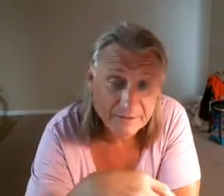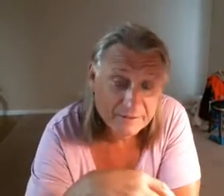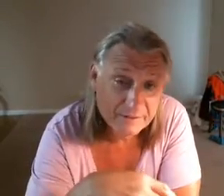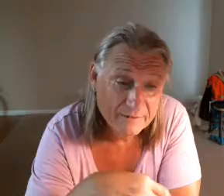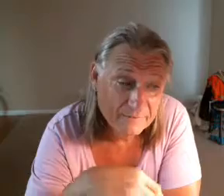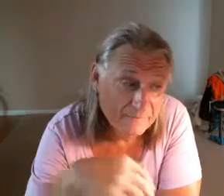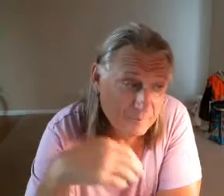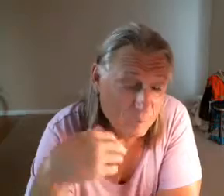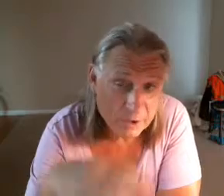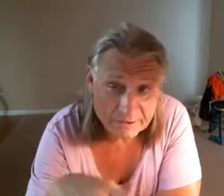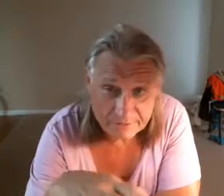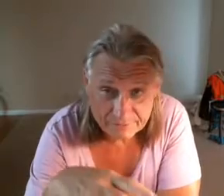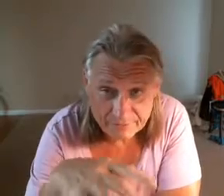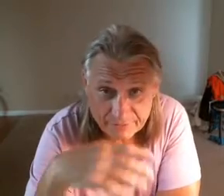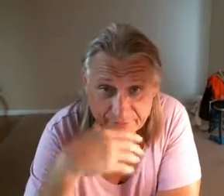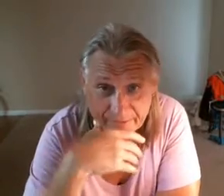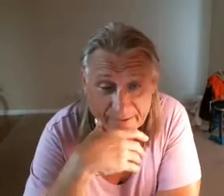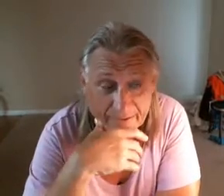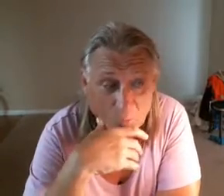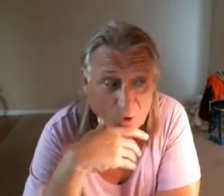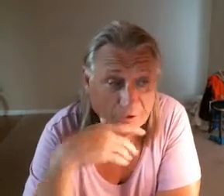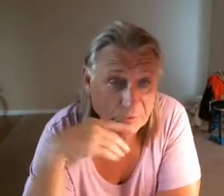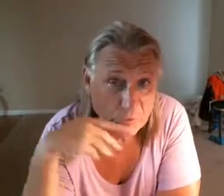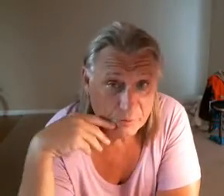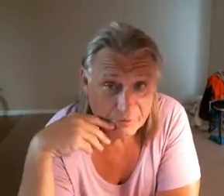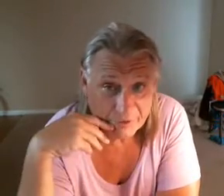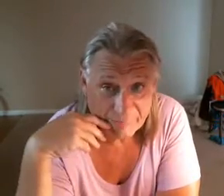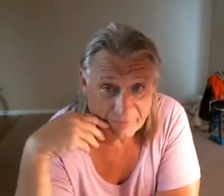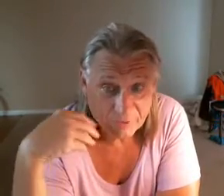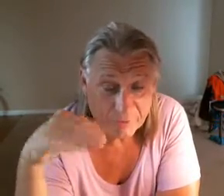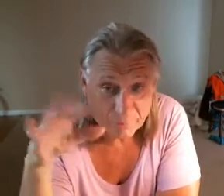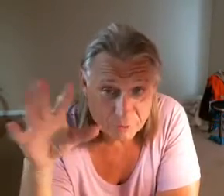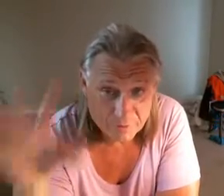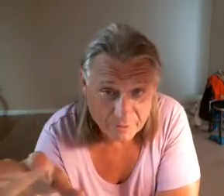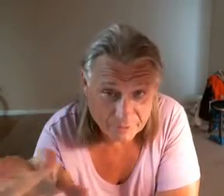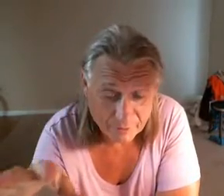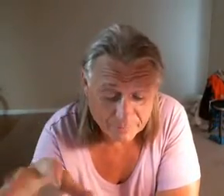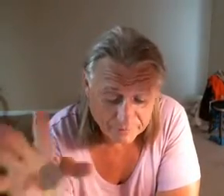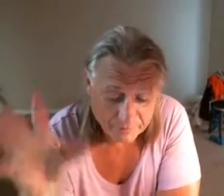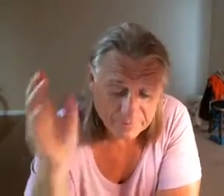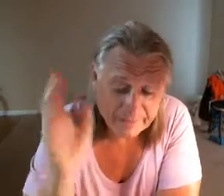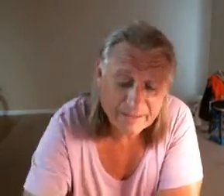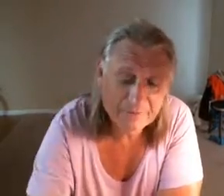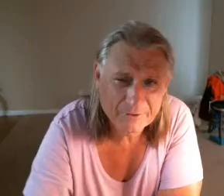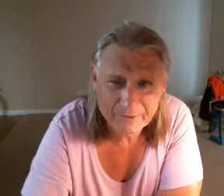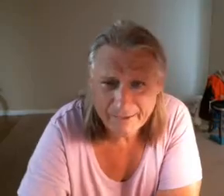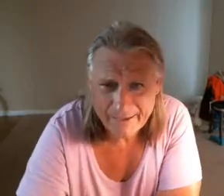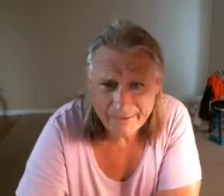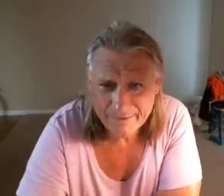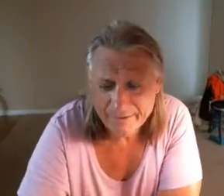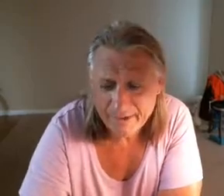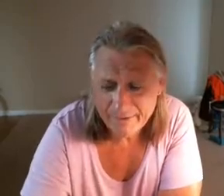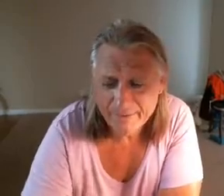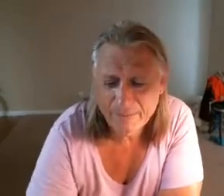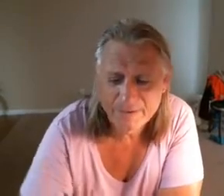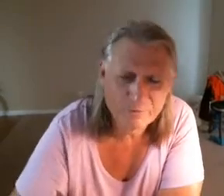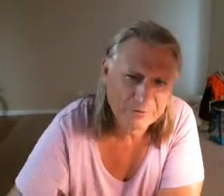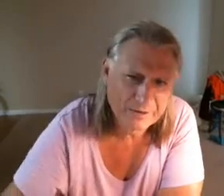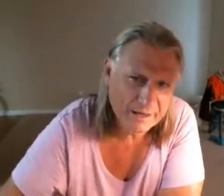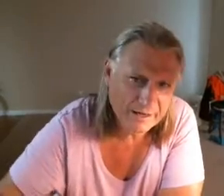more kicks and I wanted to do more than 70 so I pushed myself a little and I got up to like 80 or 90 I think it was 90